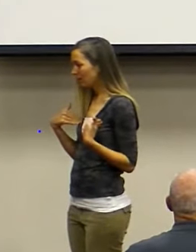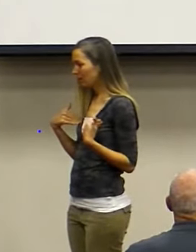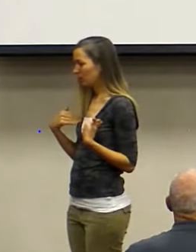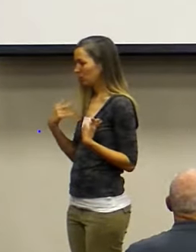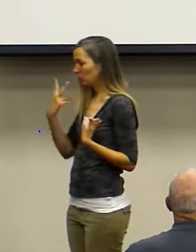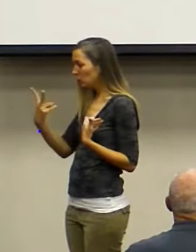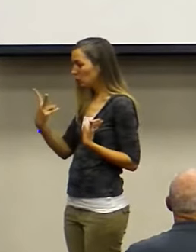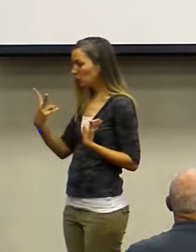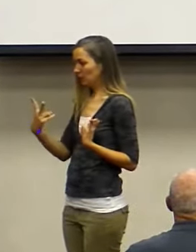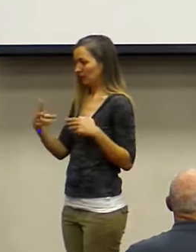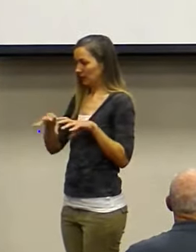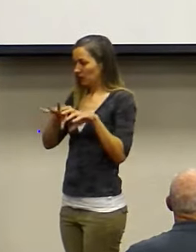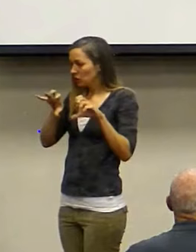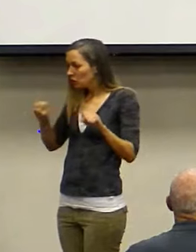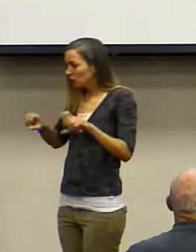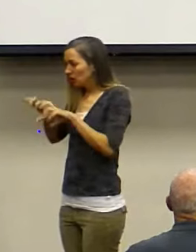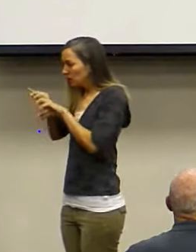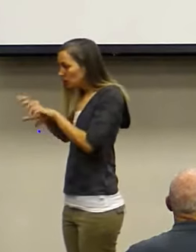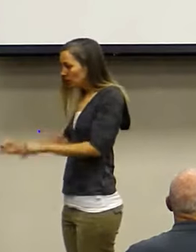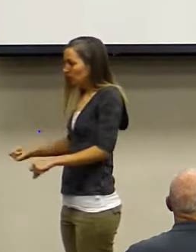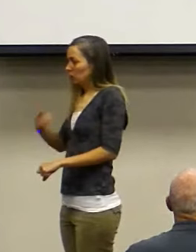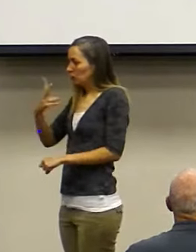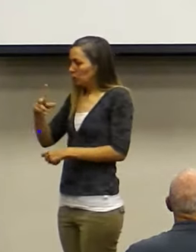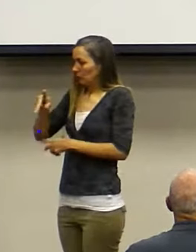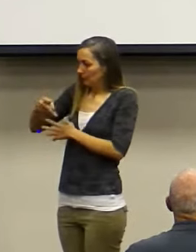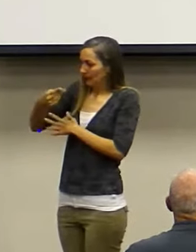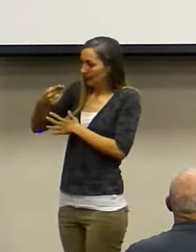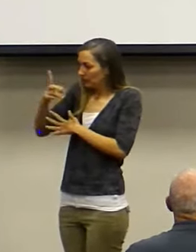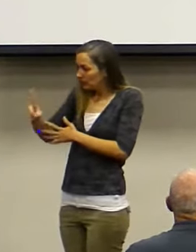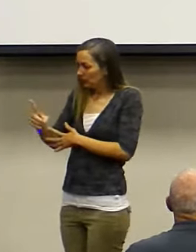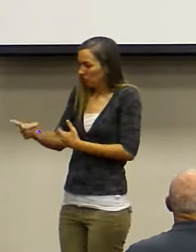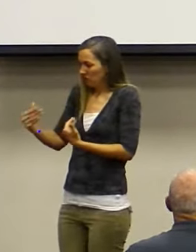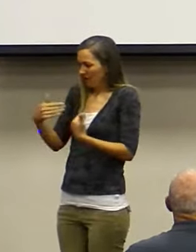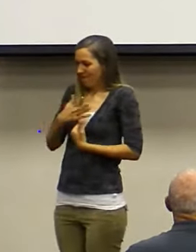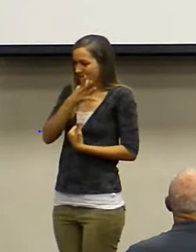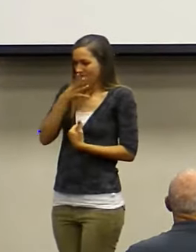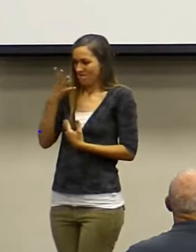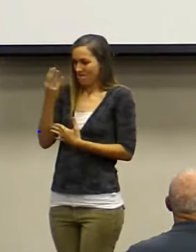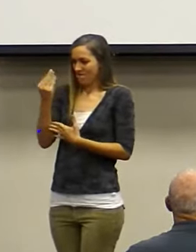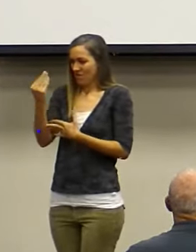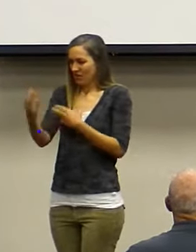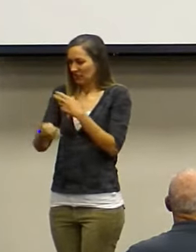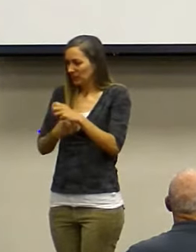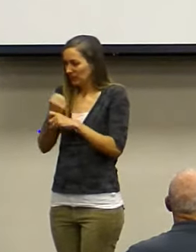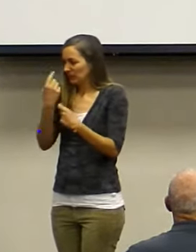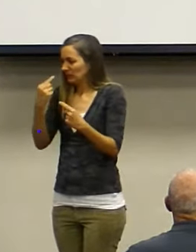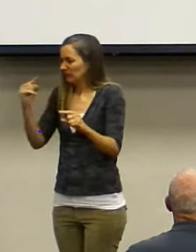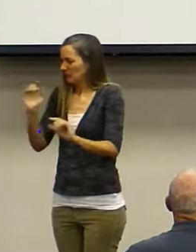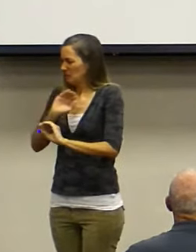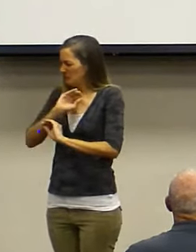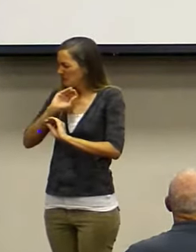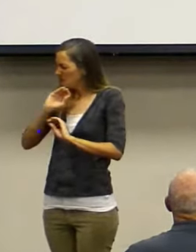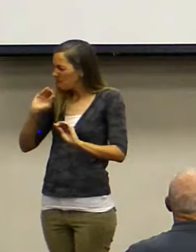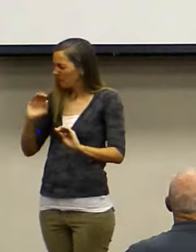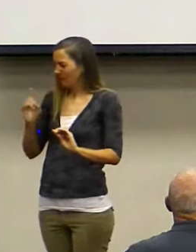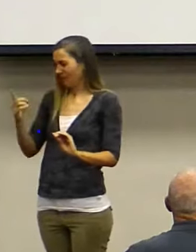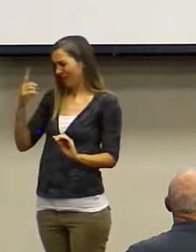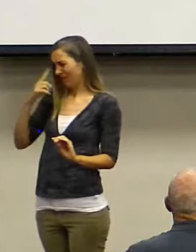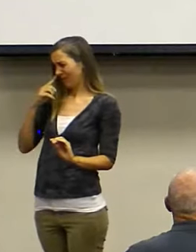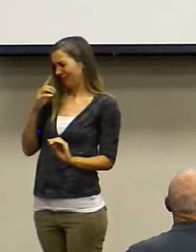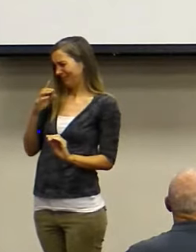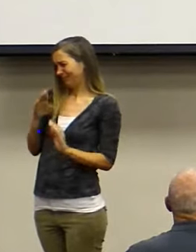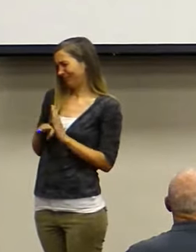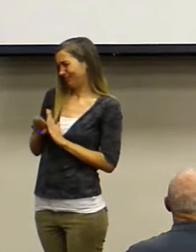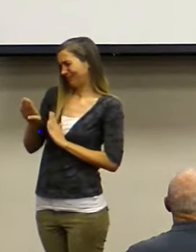two PhDs. You had this farm about 14 years. You have accomplished nothing. How successful do you think you are?